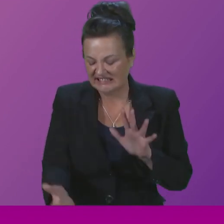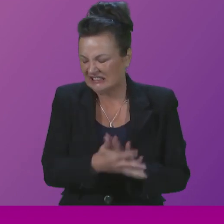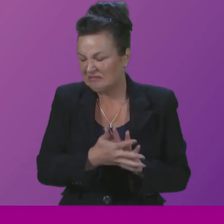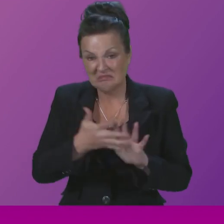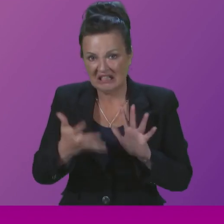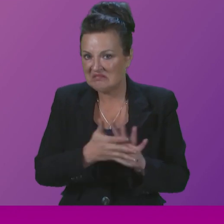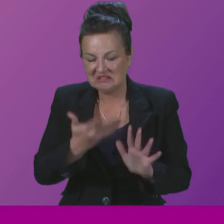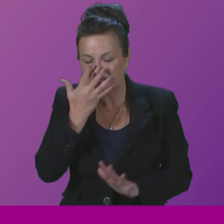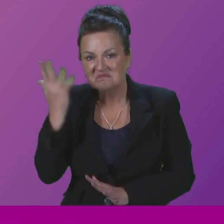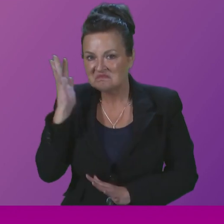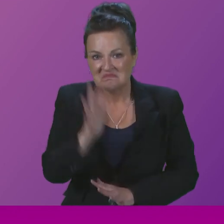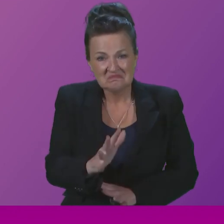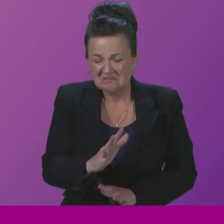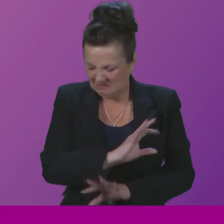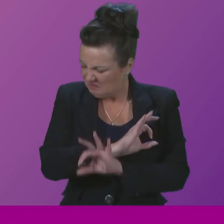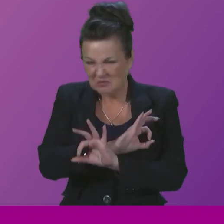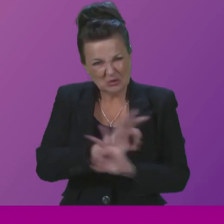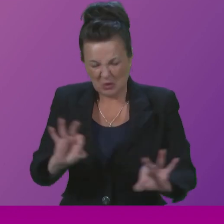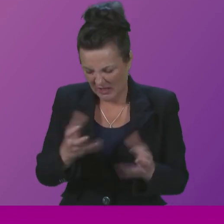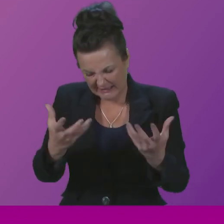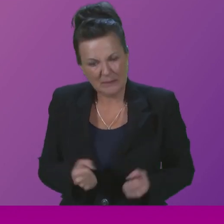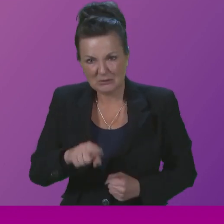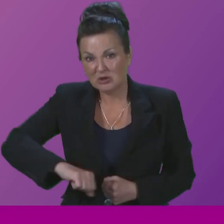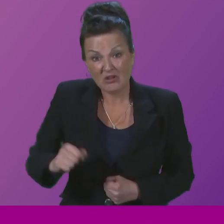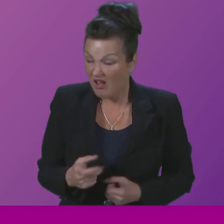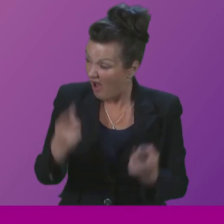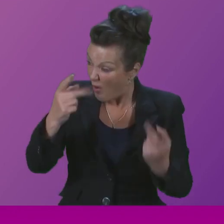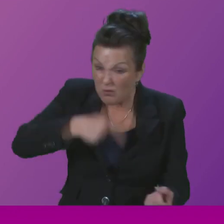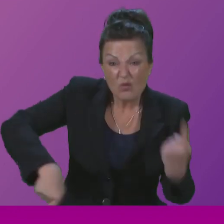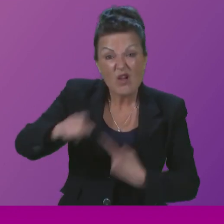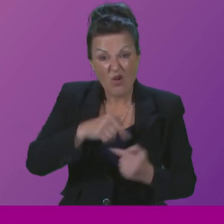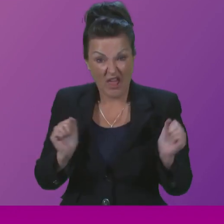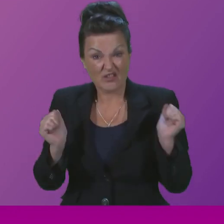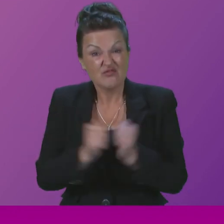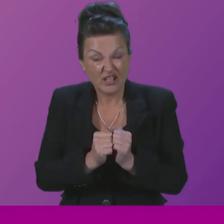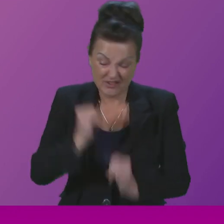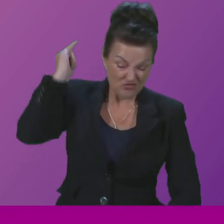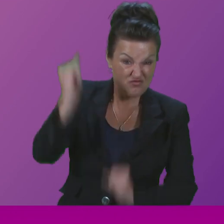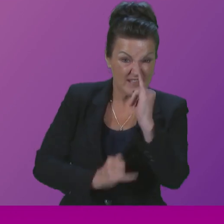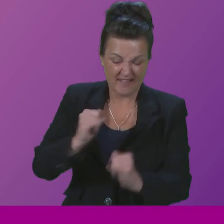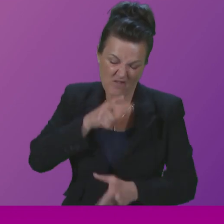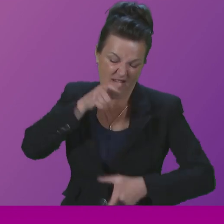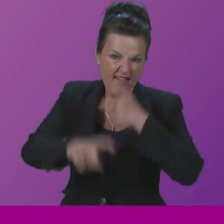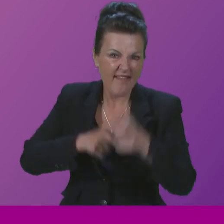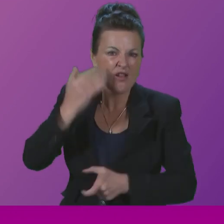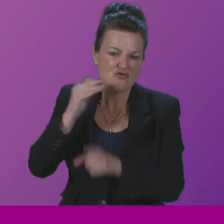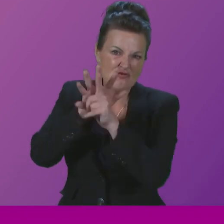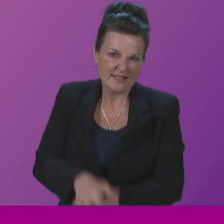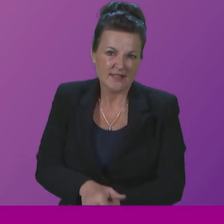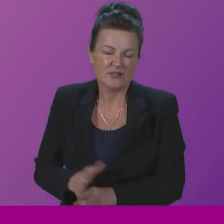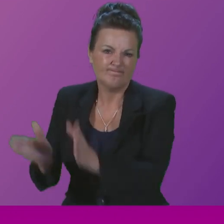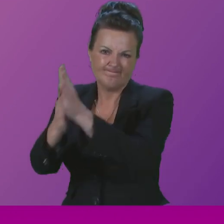disgusting, it has no place in Scotland and I hope all of us unite in utter condemnation of vile racists everywhere.